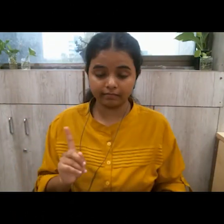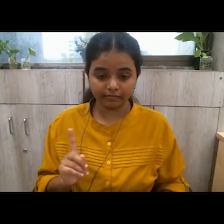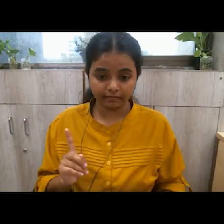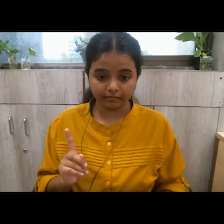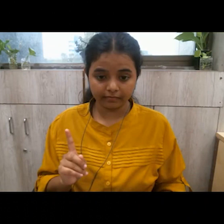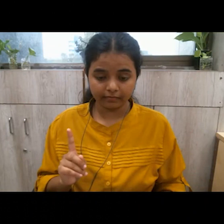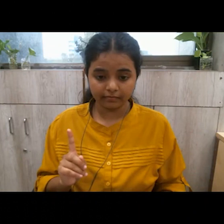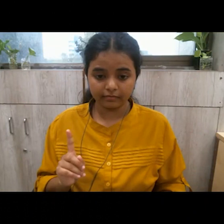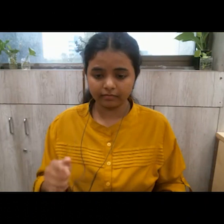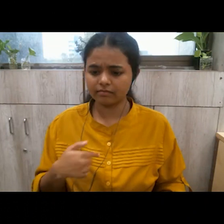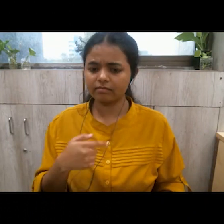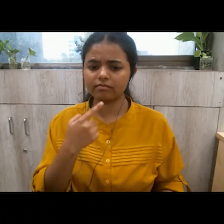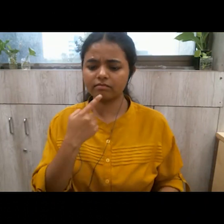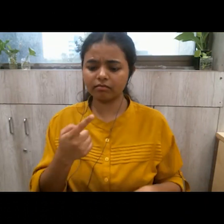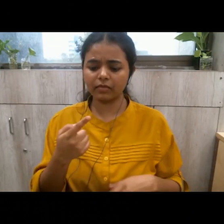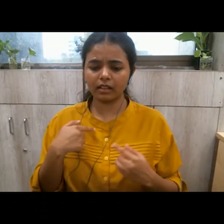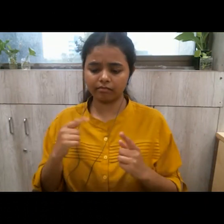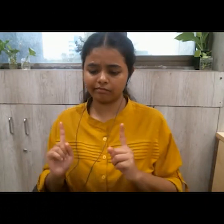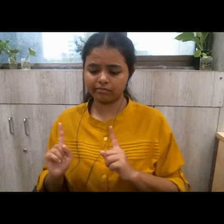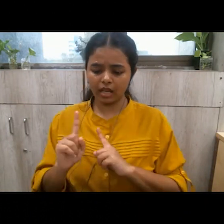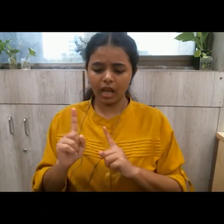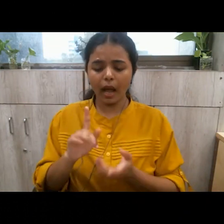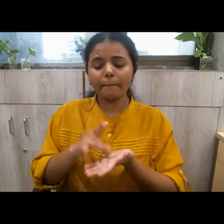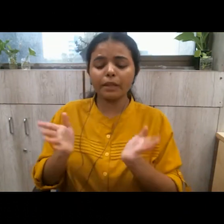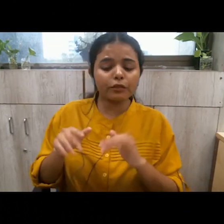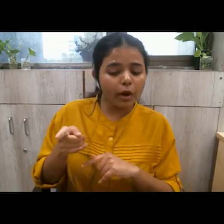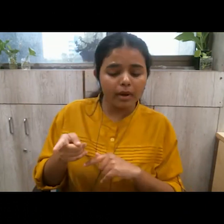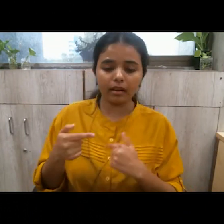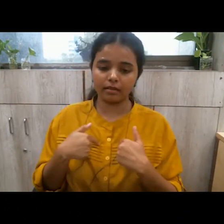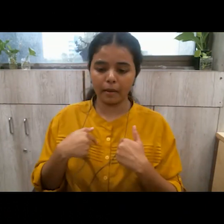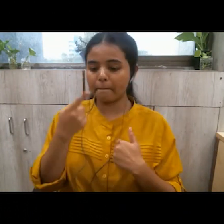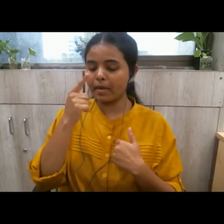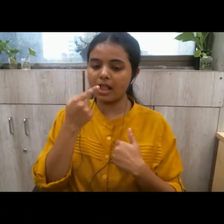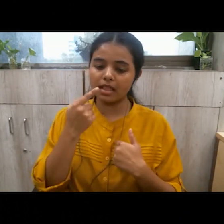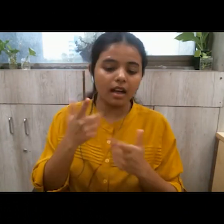i will be judged by my race the place i belong to my mother tongue